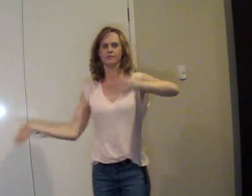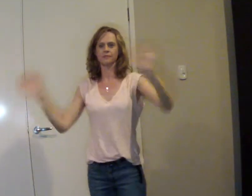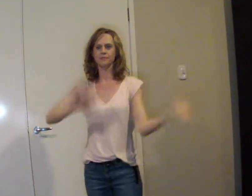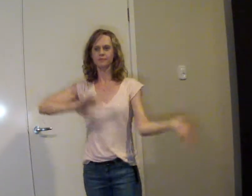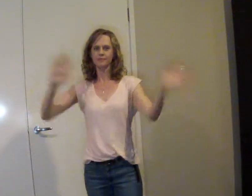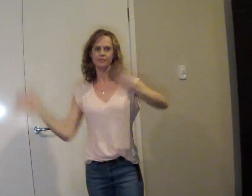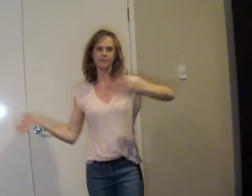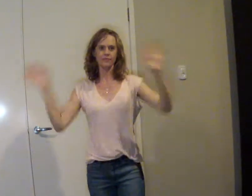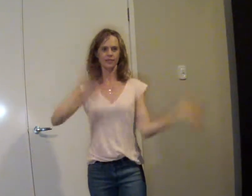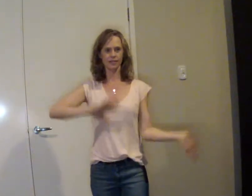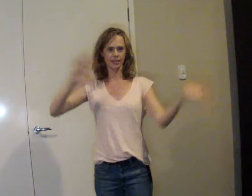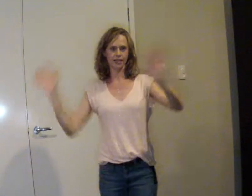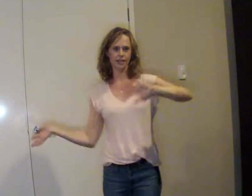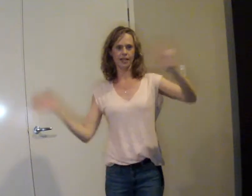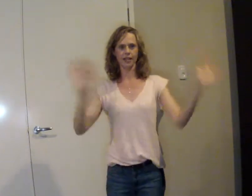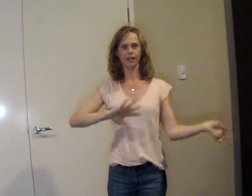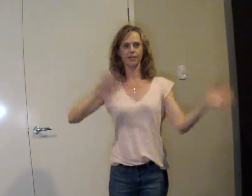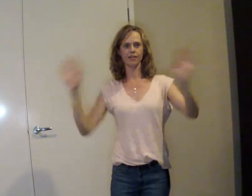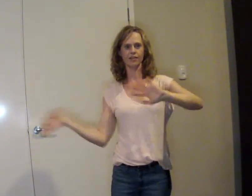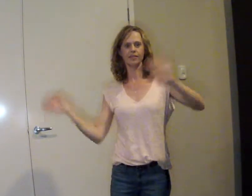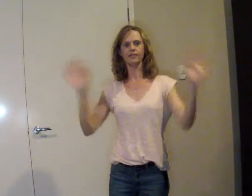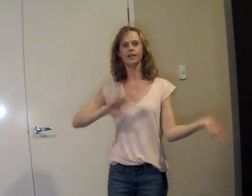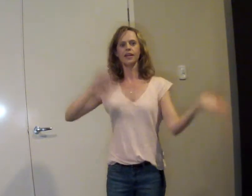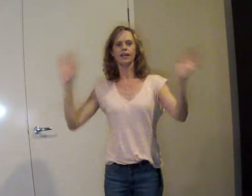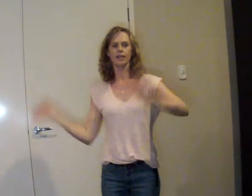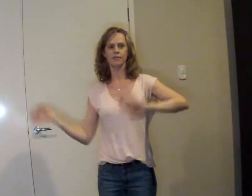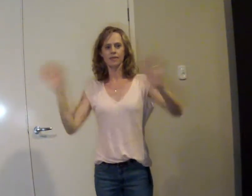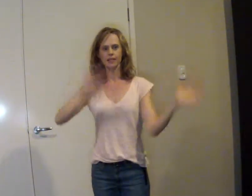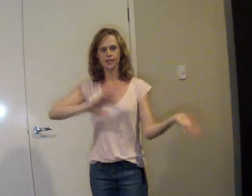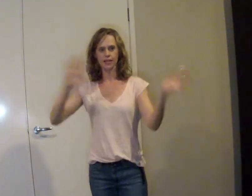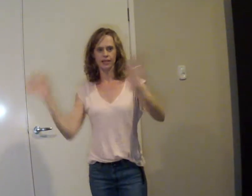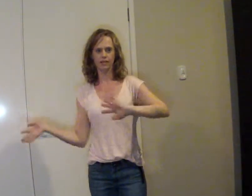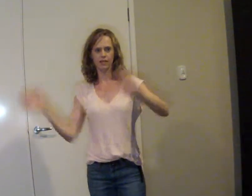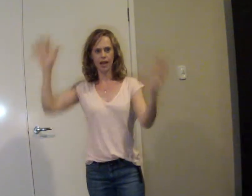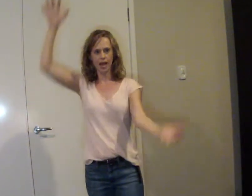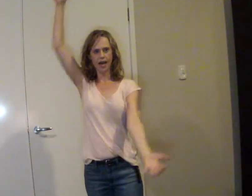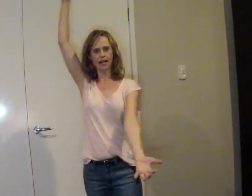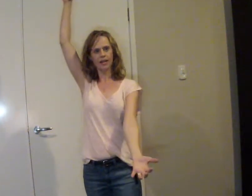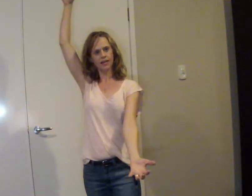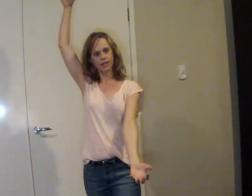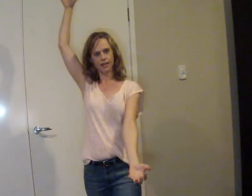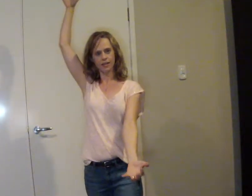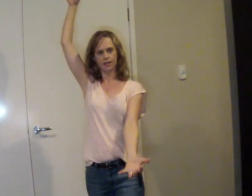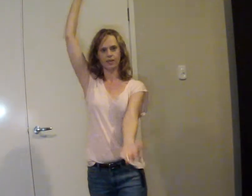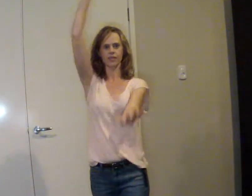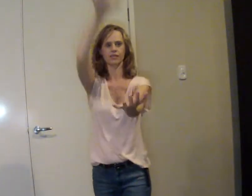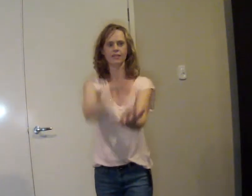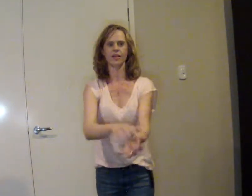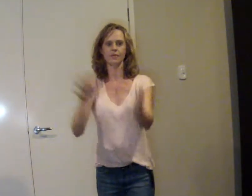Goodbye, we'll see you later Let me see your alligator Let